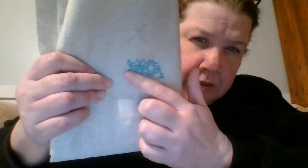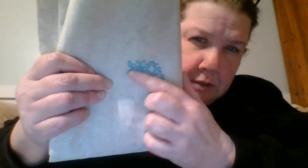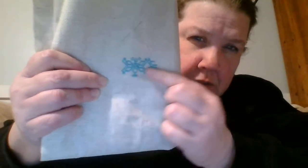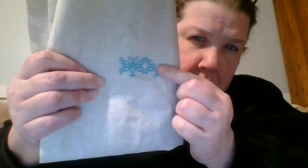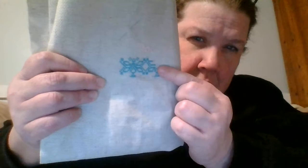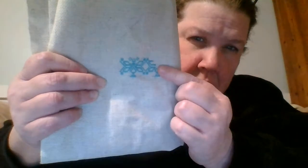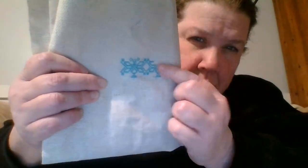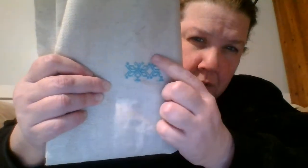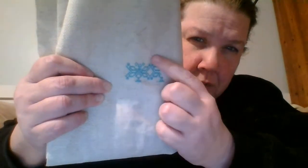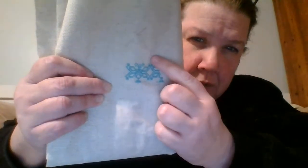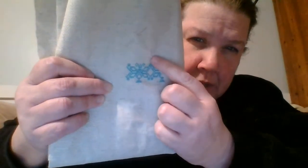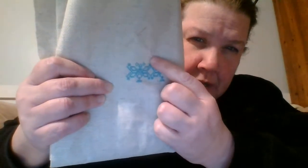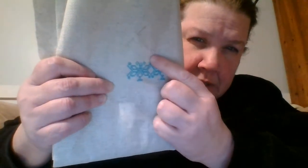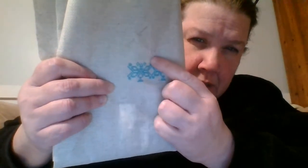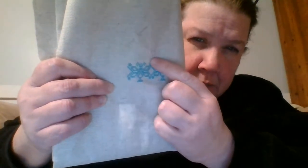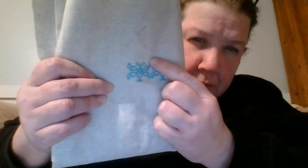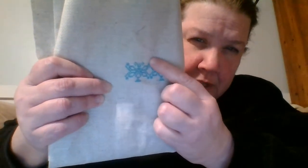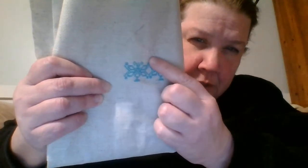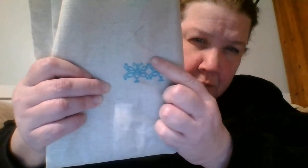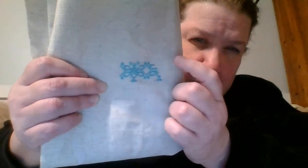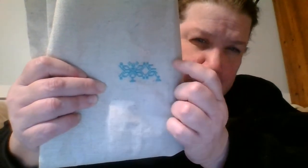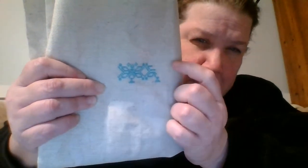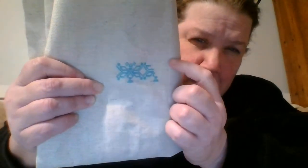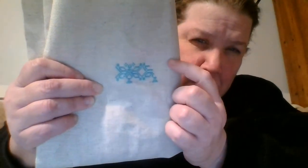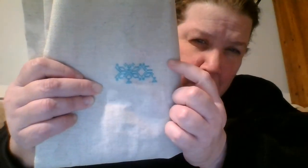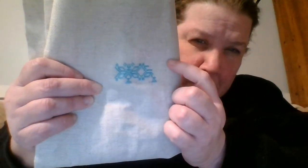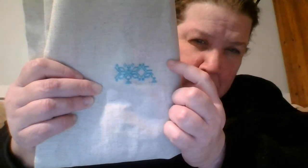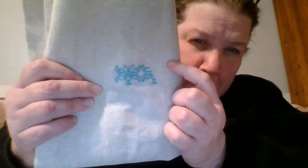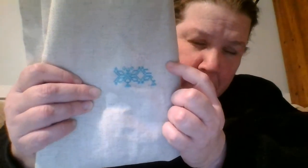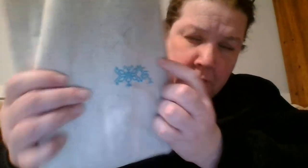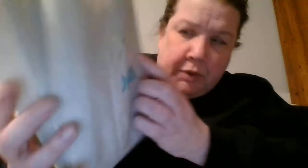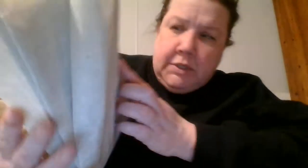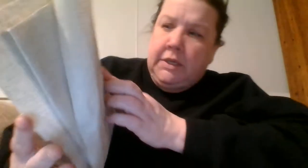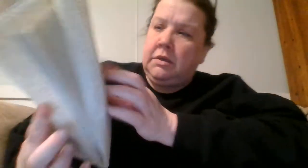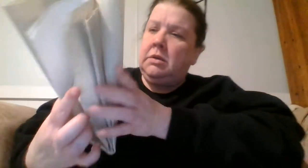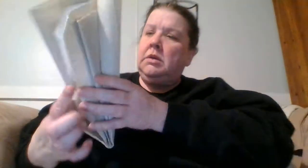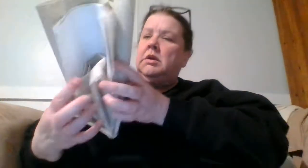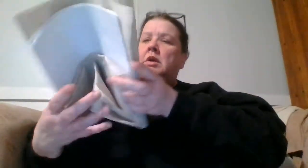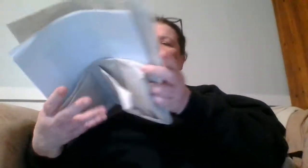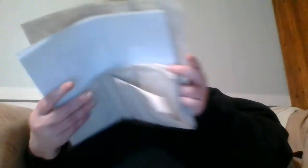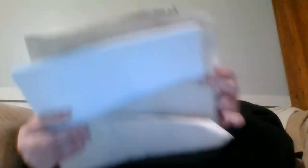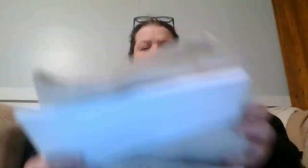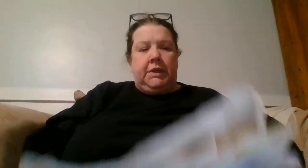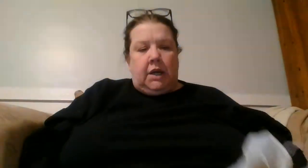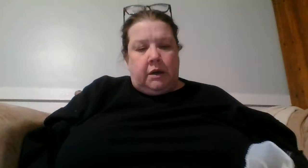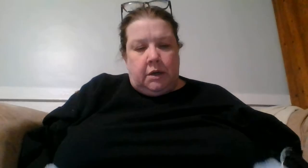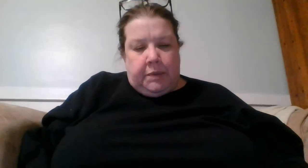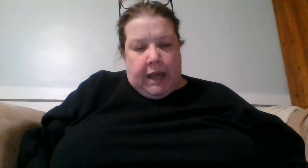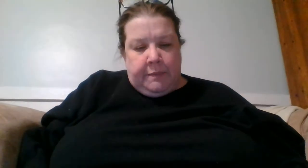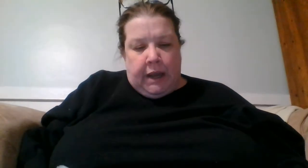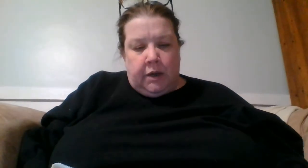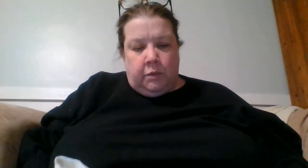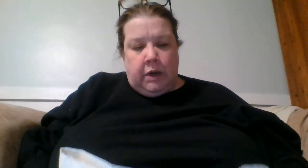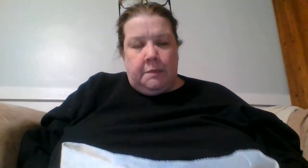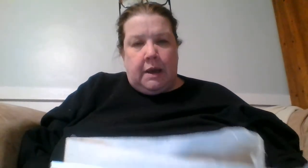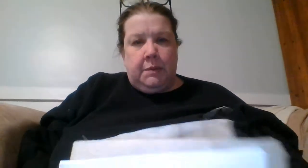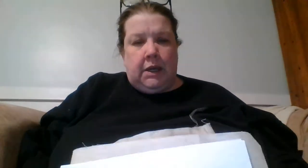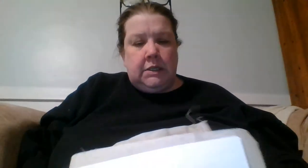this row and then I started putting in the words it does show up much better in person it could be darker but I'm not going to worry about it because